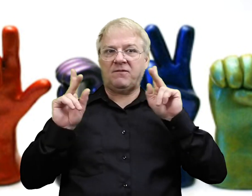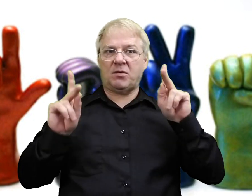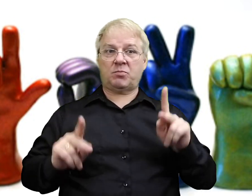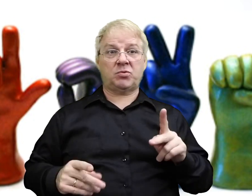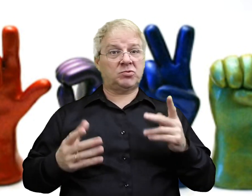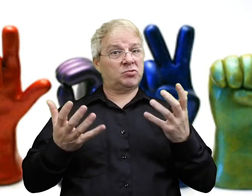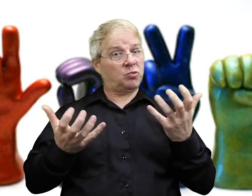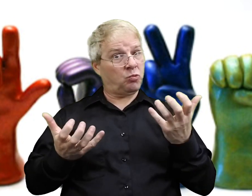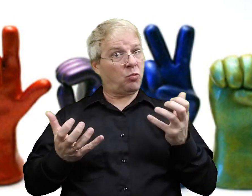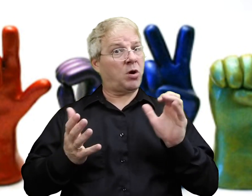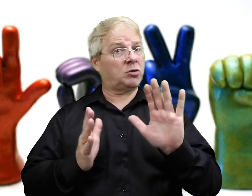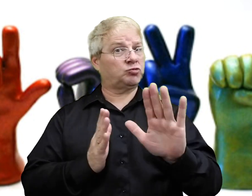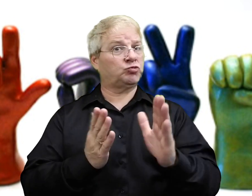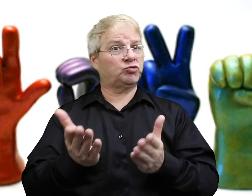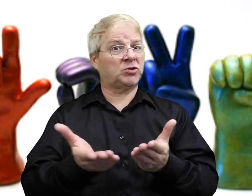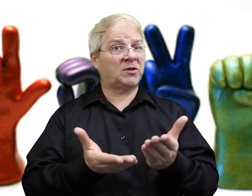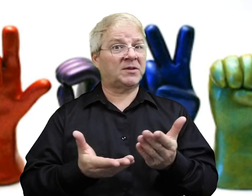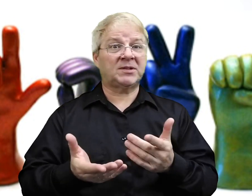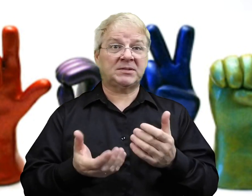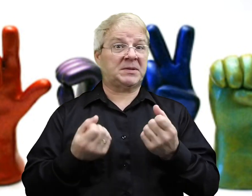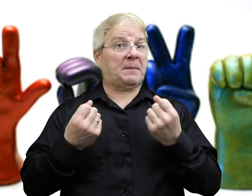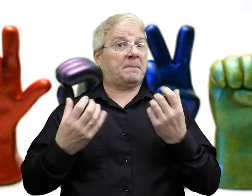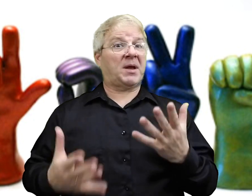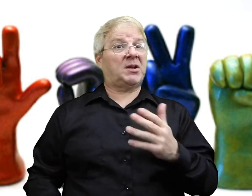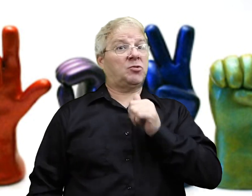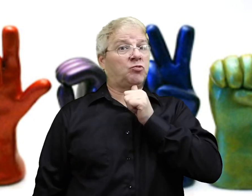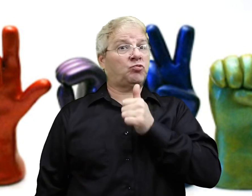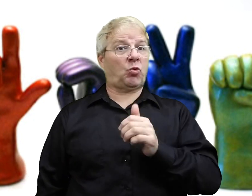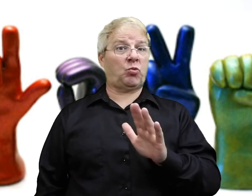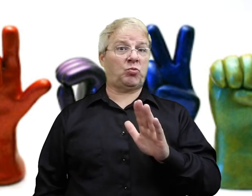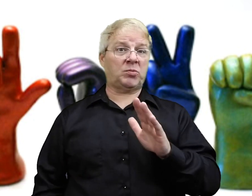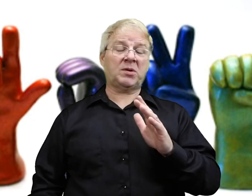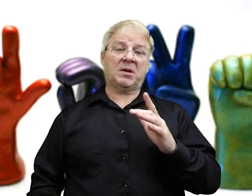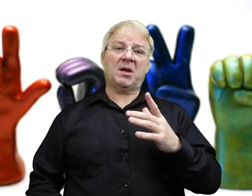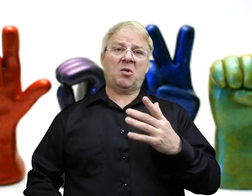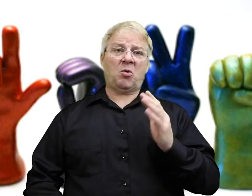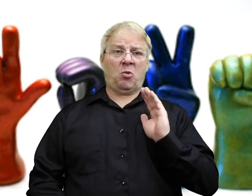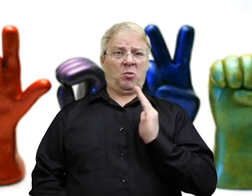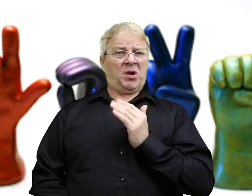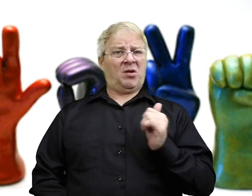every deaf person is going to want your services. Many deaf people don't.